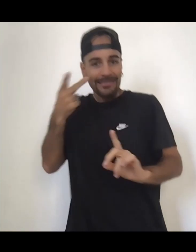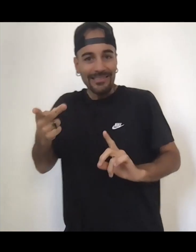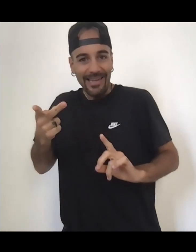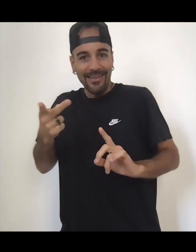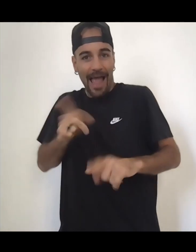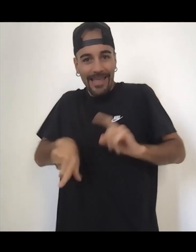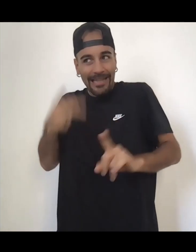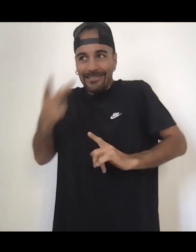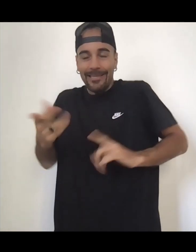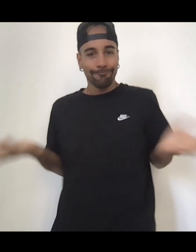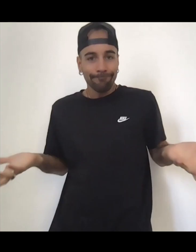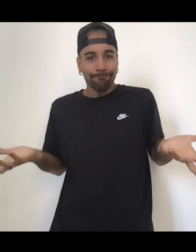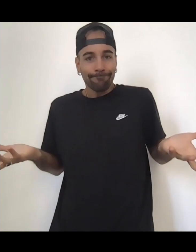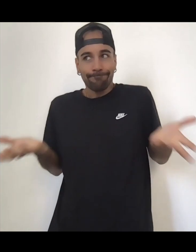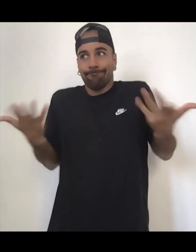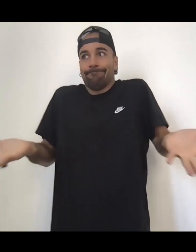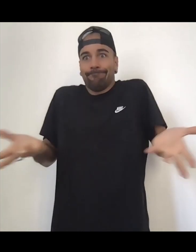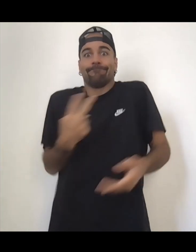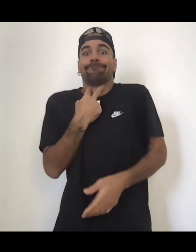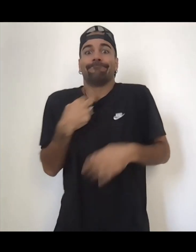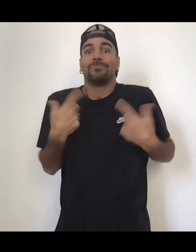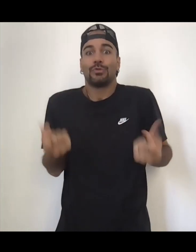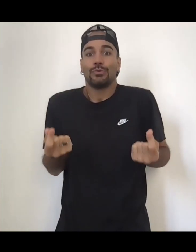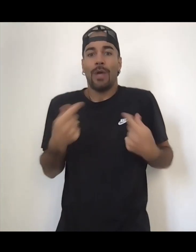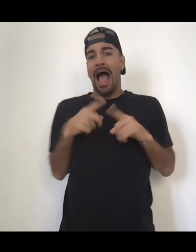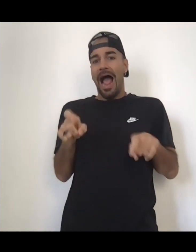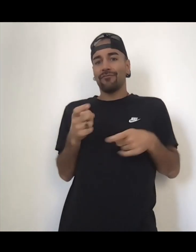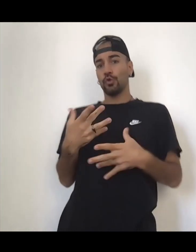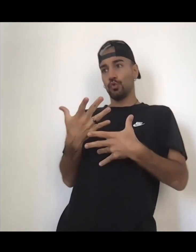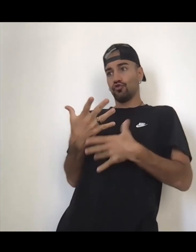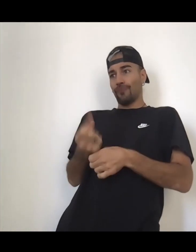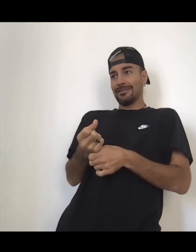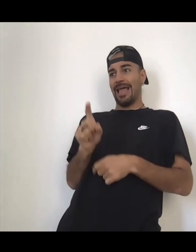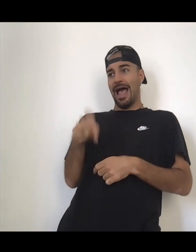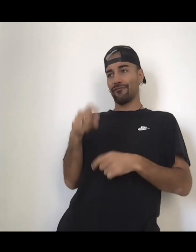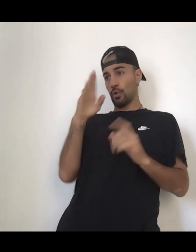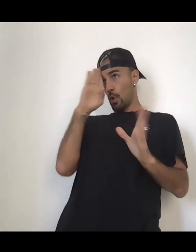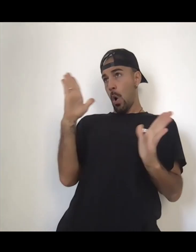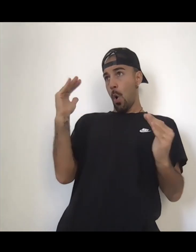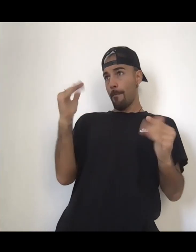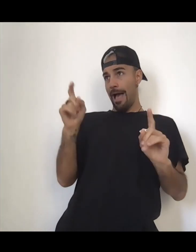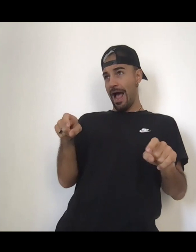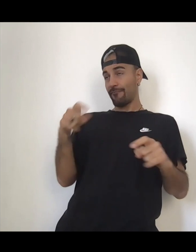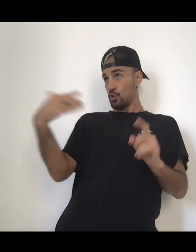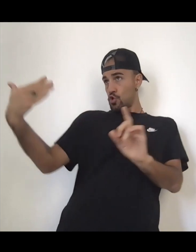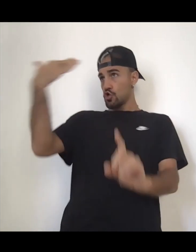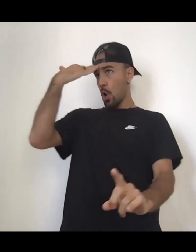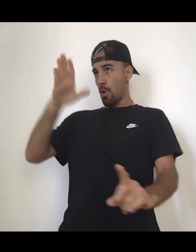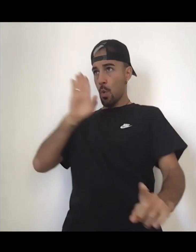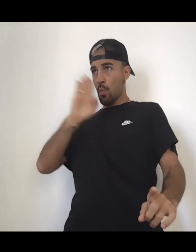body and feel it in your aura and feel it in your essence and your mind and you're, like, you have to convince yourself. You have to